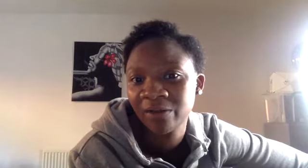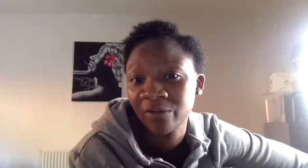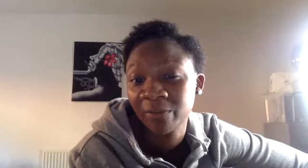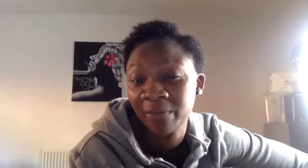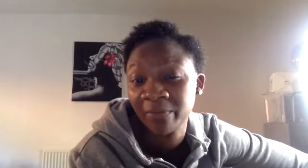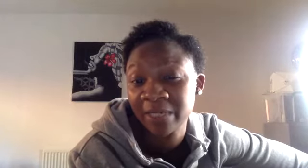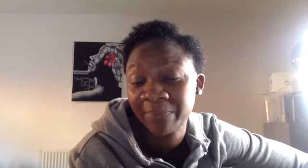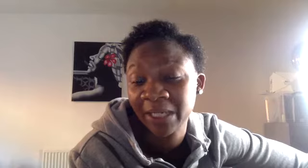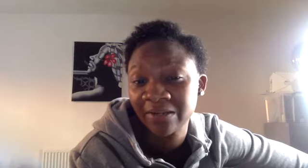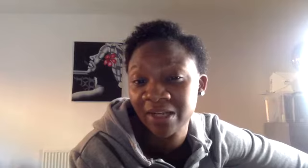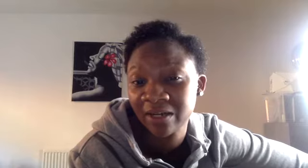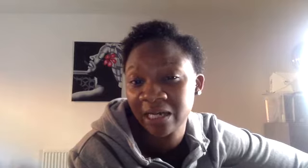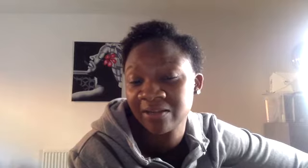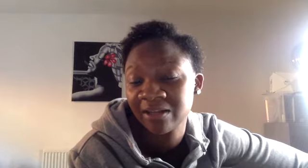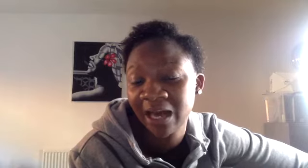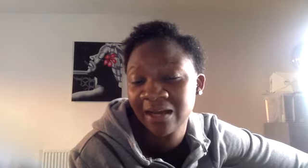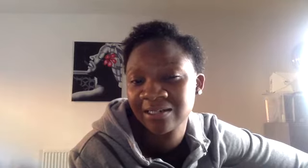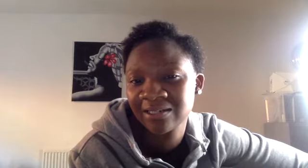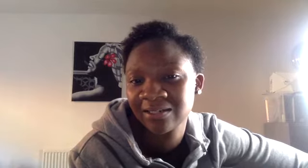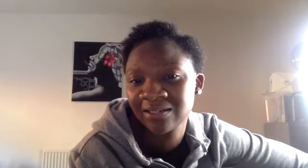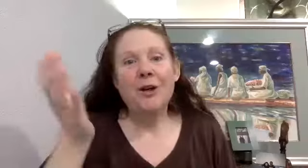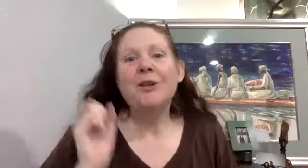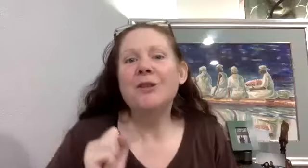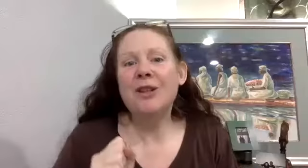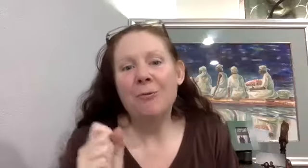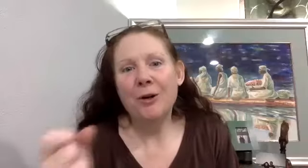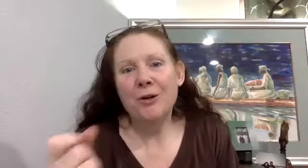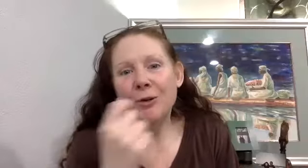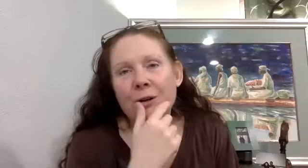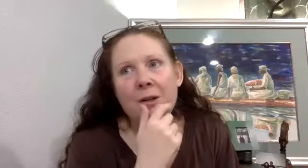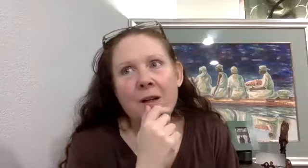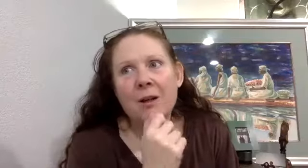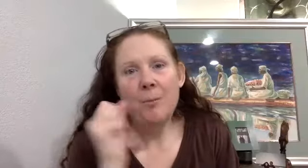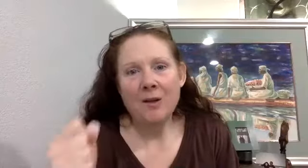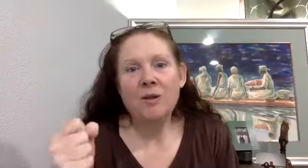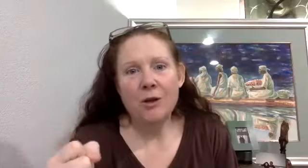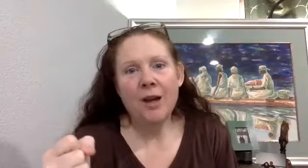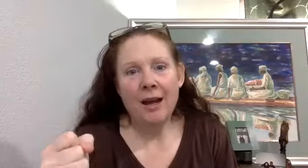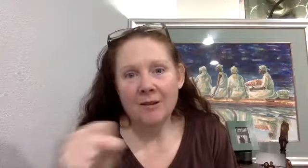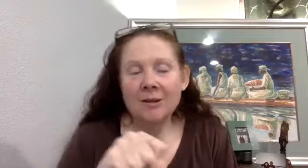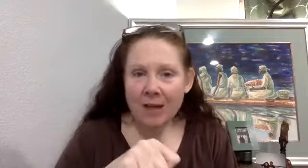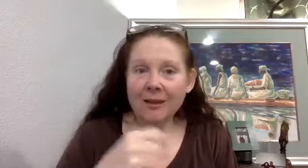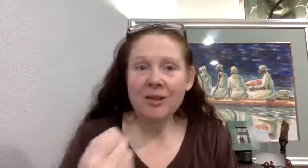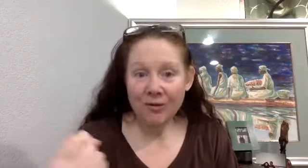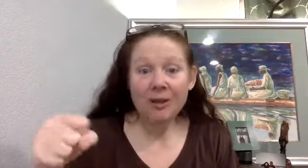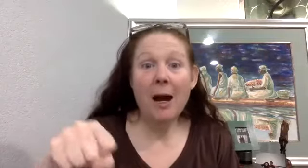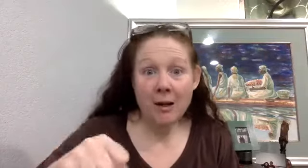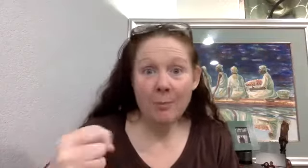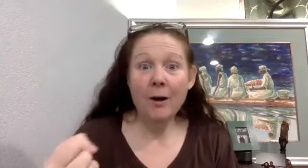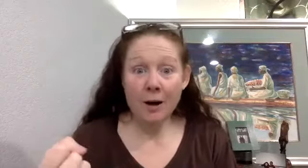lots of people have been tapping into, into that. So, you know, this is again where your, you know, base in the UK is slightly different than mine in America,